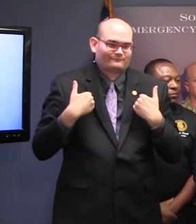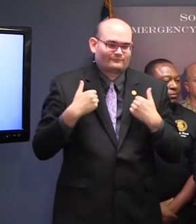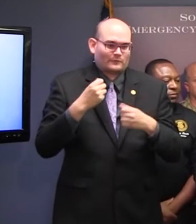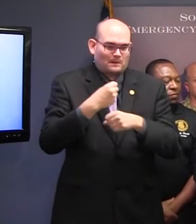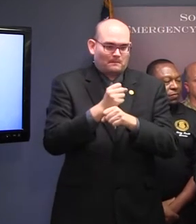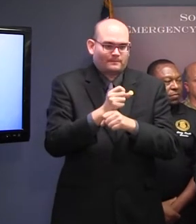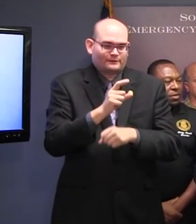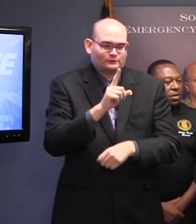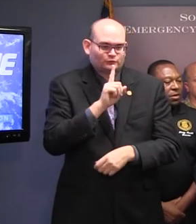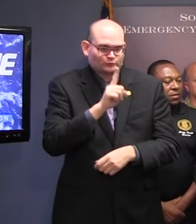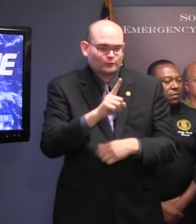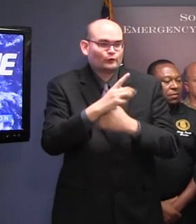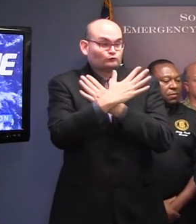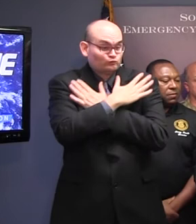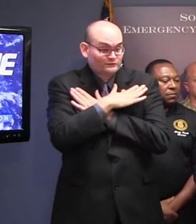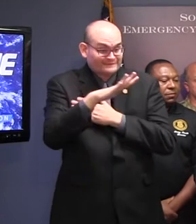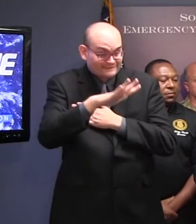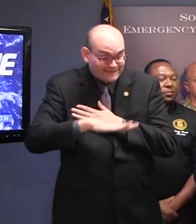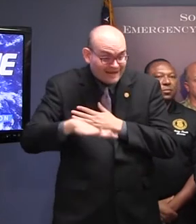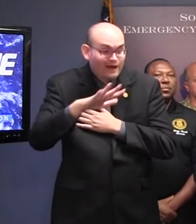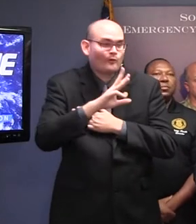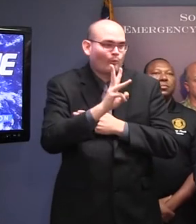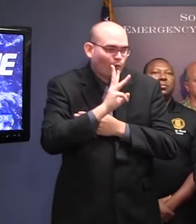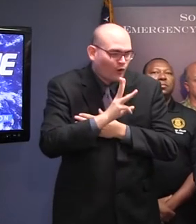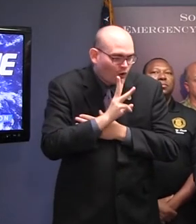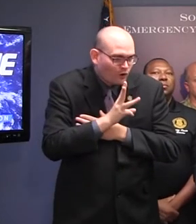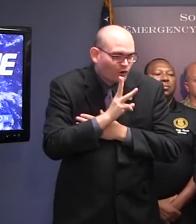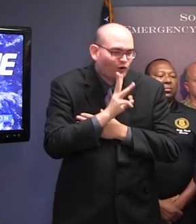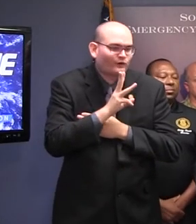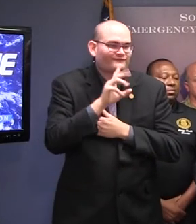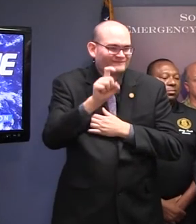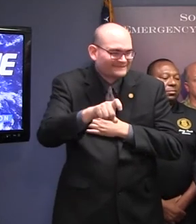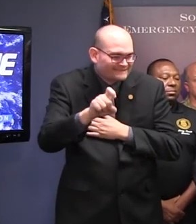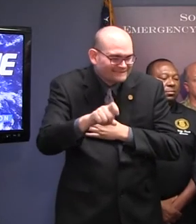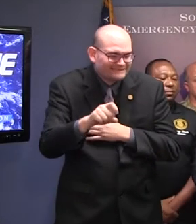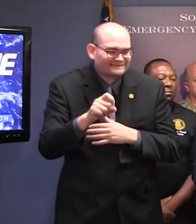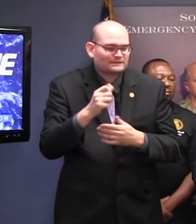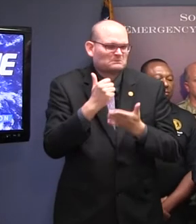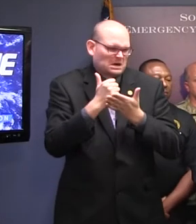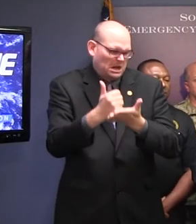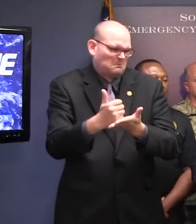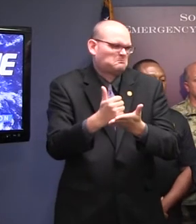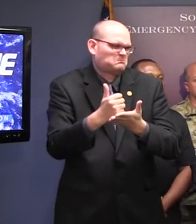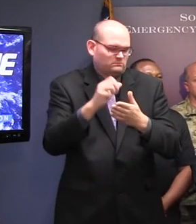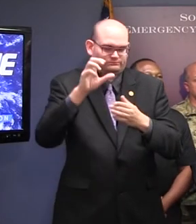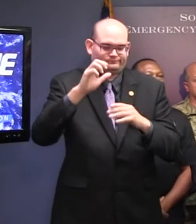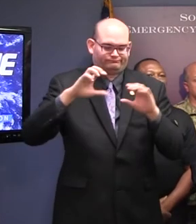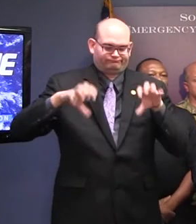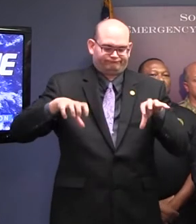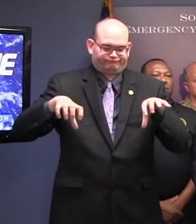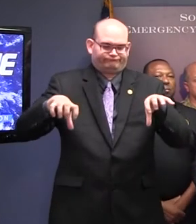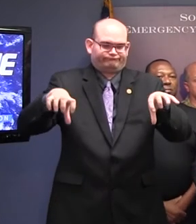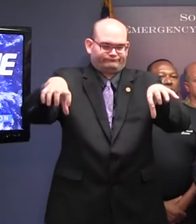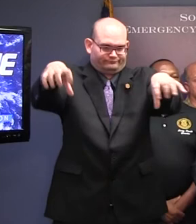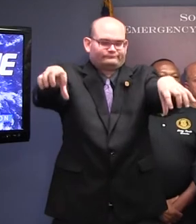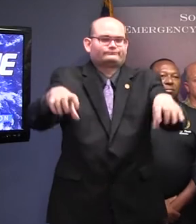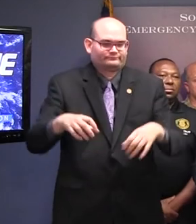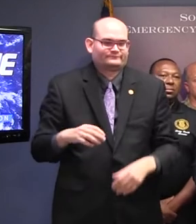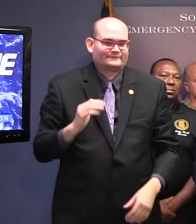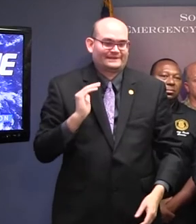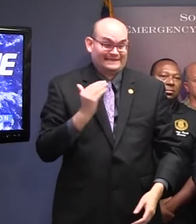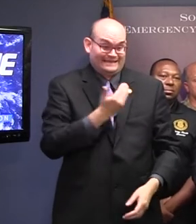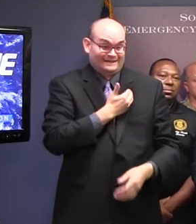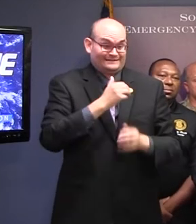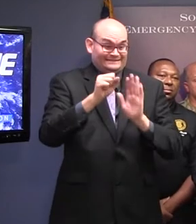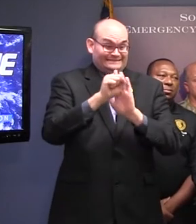rest areas all across the state in order to accommodate the increase. We also intend to deploy our state highway emergency patrol units, our